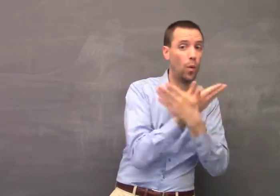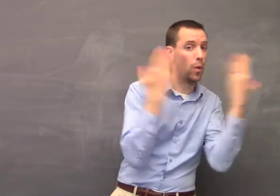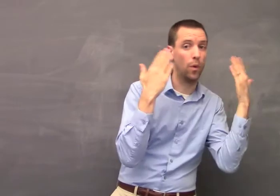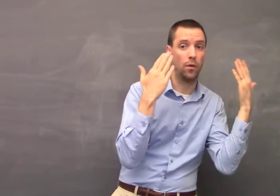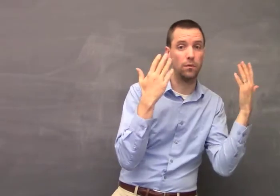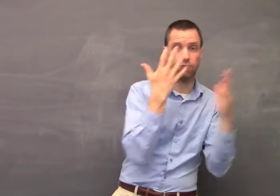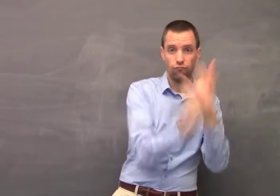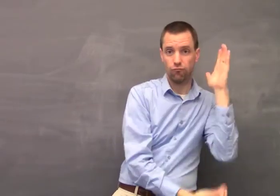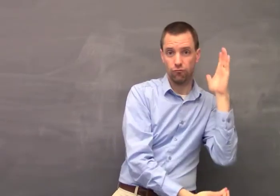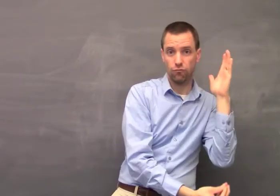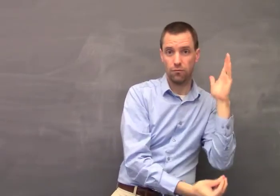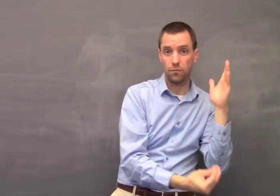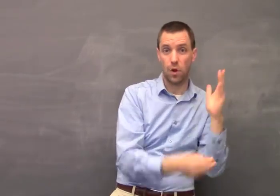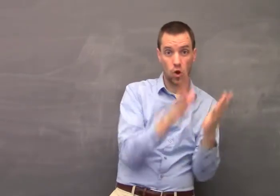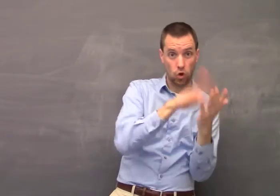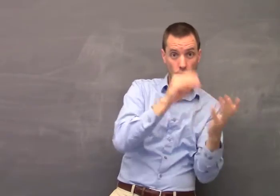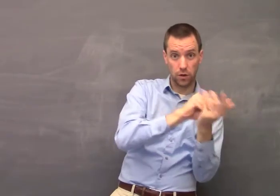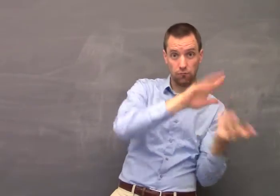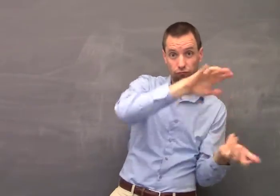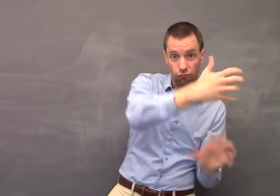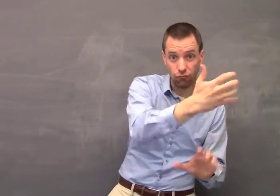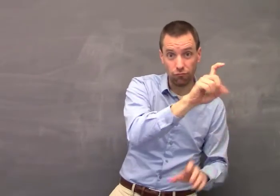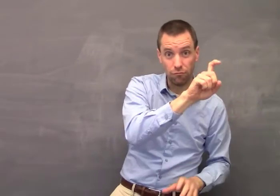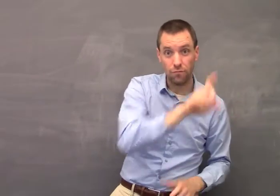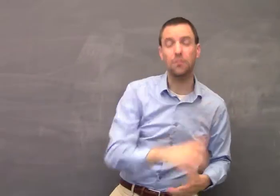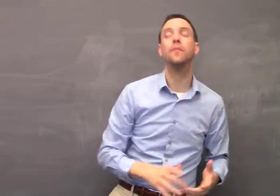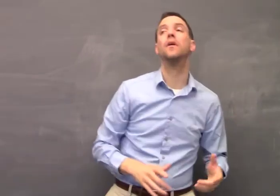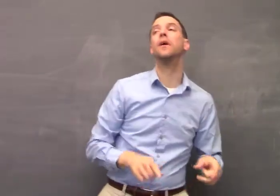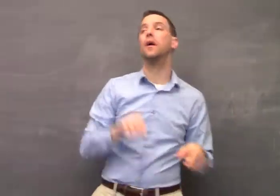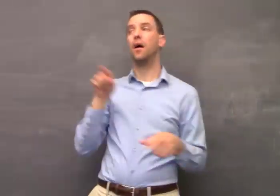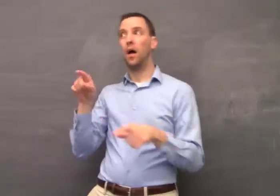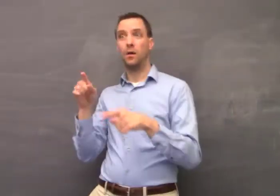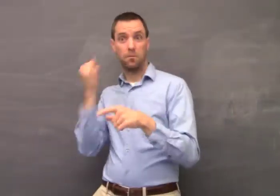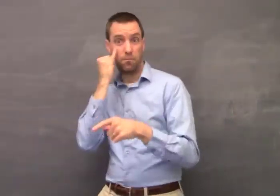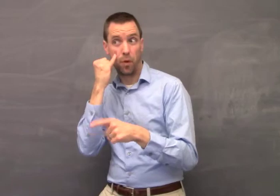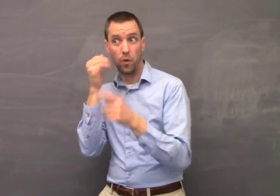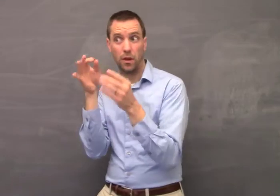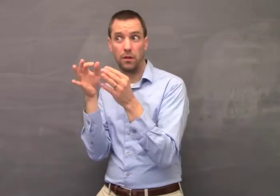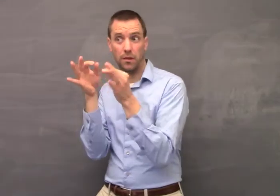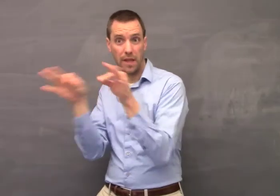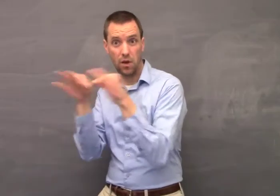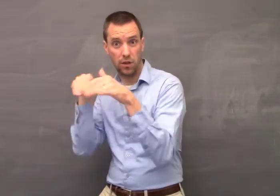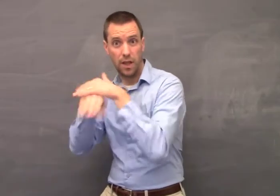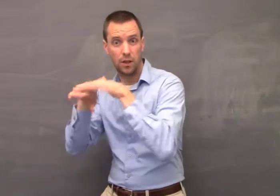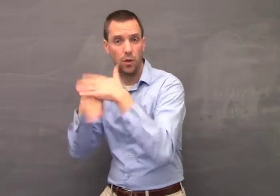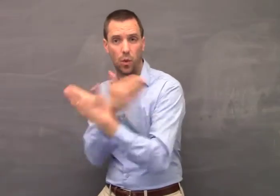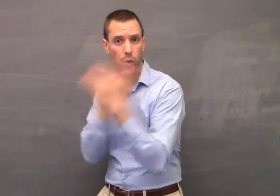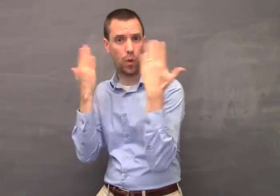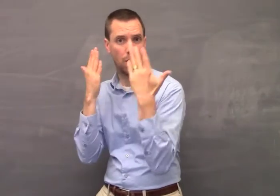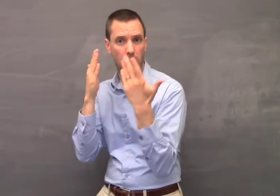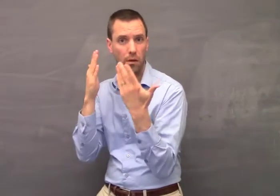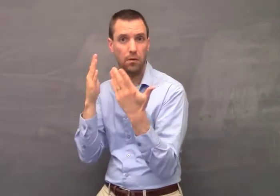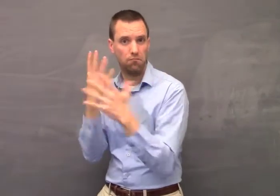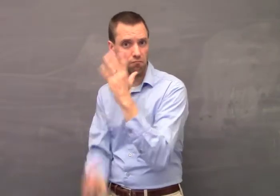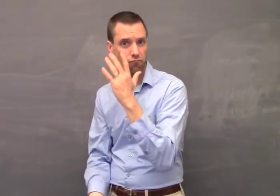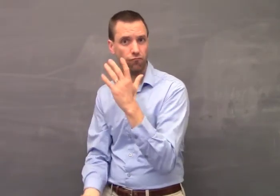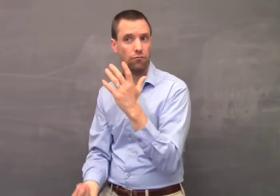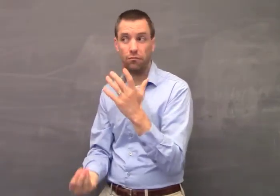Suppose the child didn't have any access to auditory information, would that disrupt learning? Now suppose the child didn't have any access